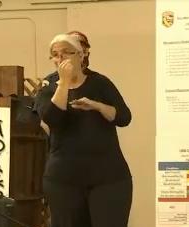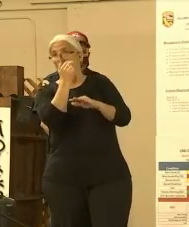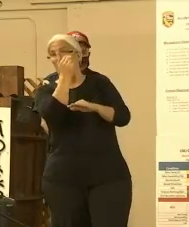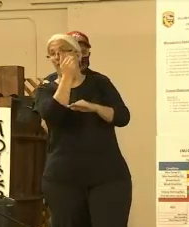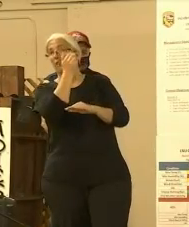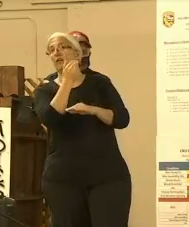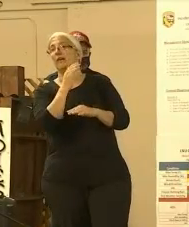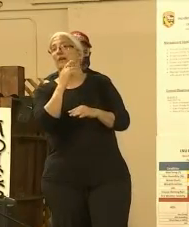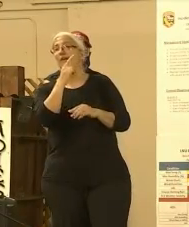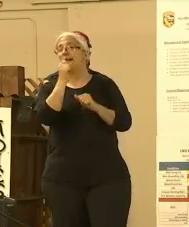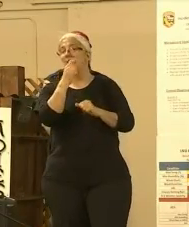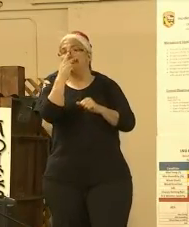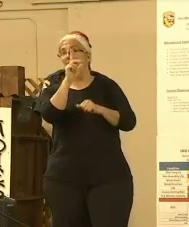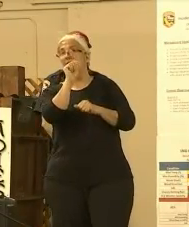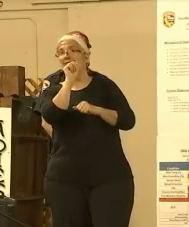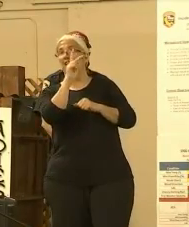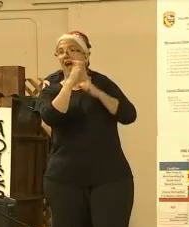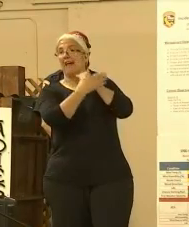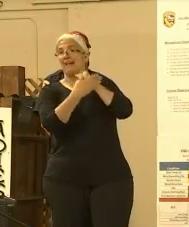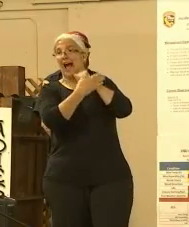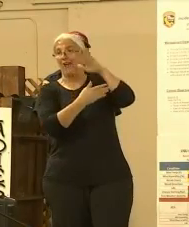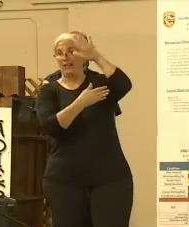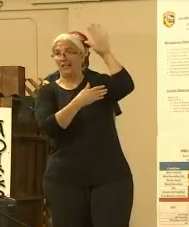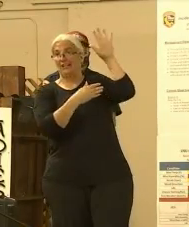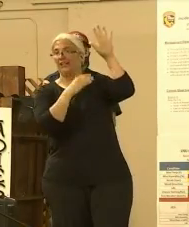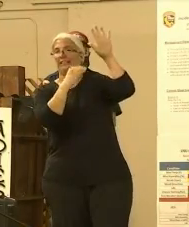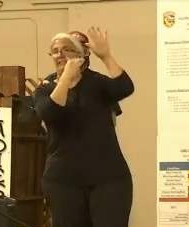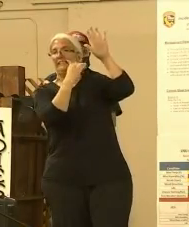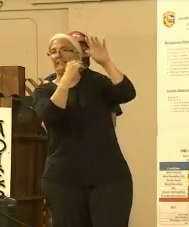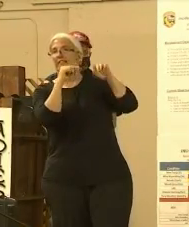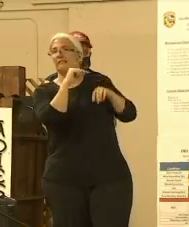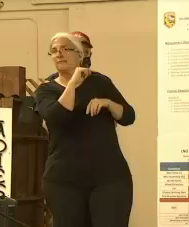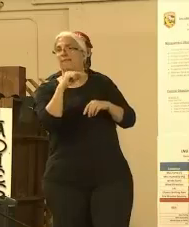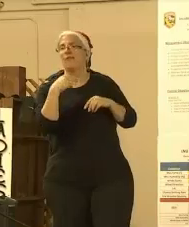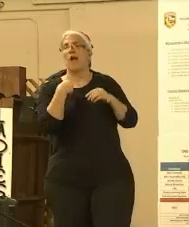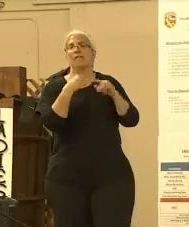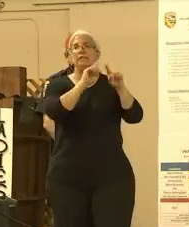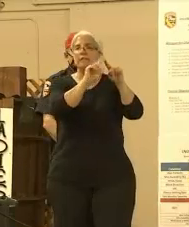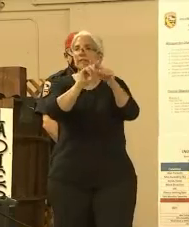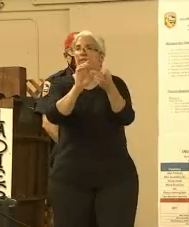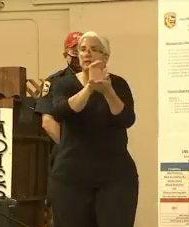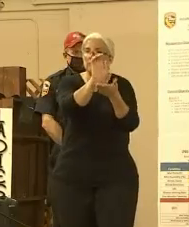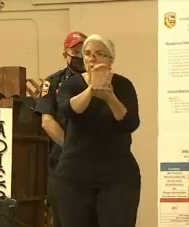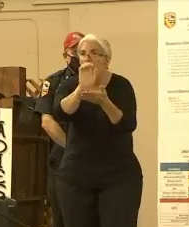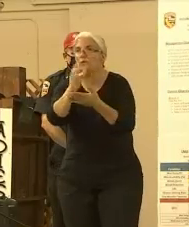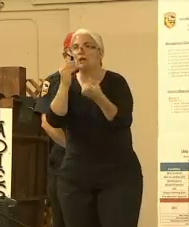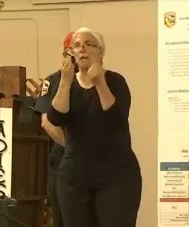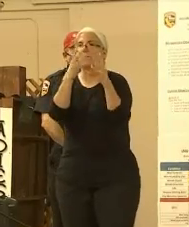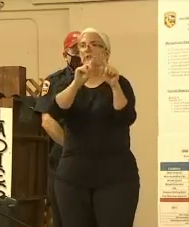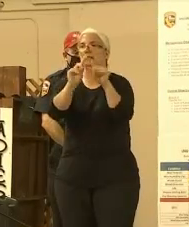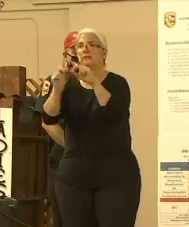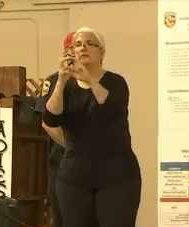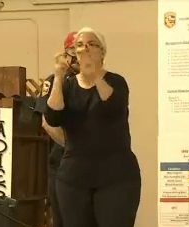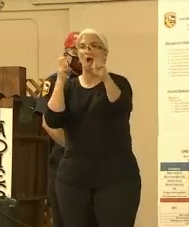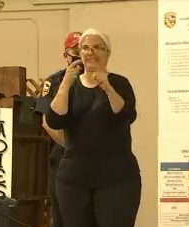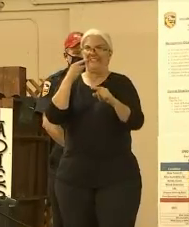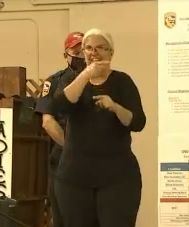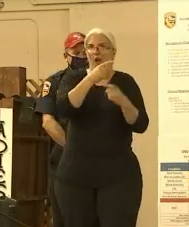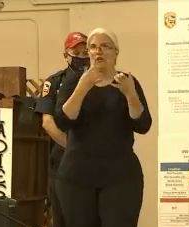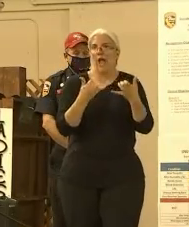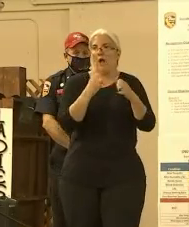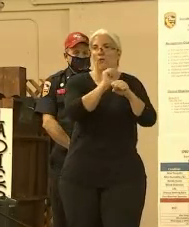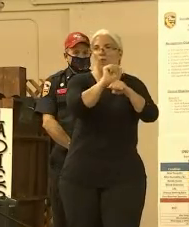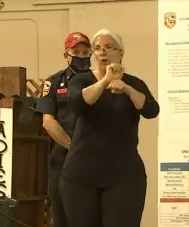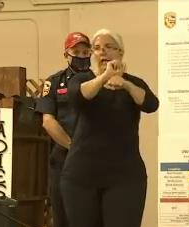bulldozers and engine companies up there right now trying to get a handle on that. Working our way south from where the Cache Creek